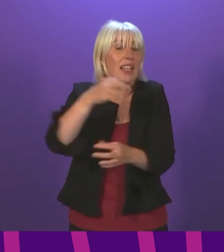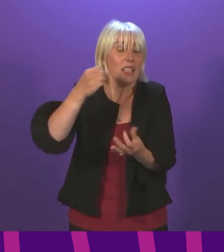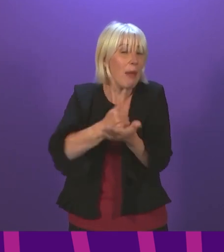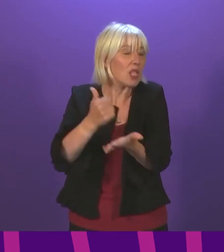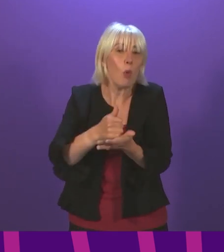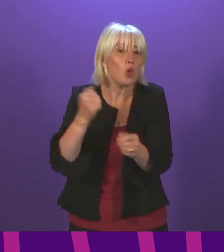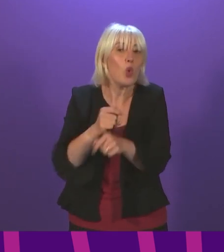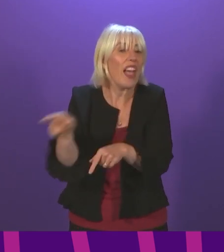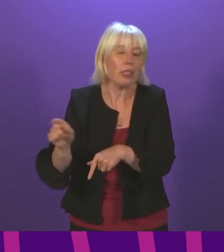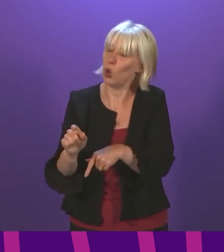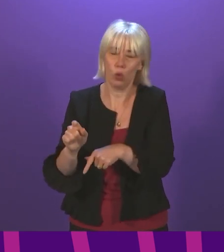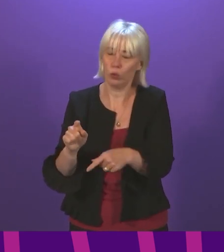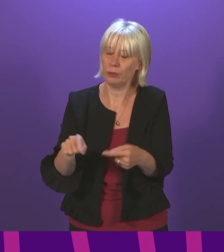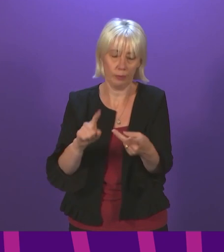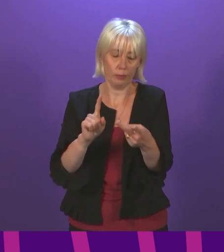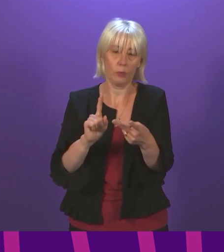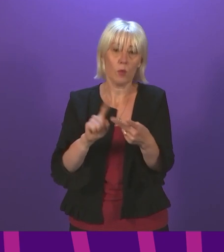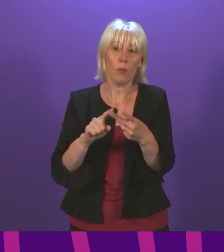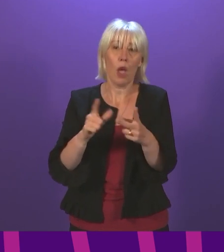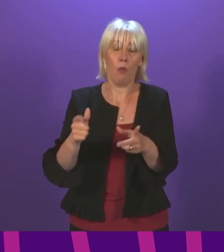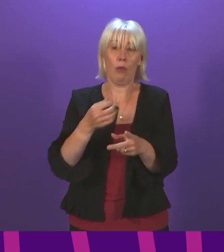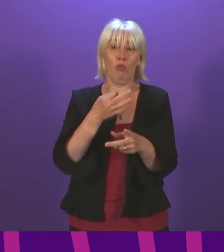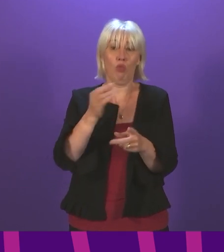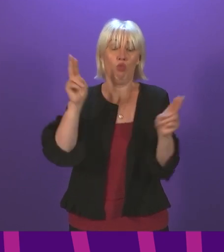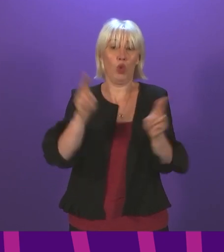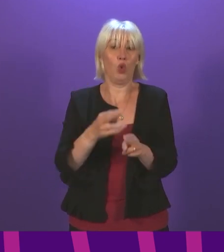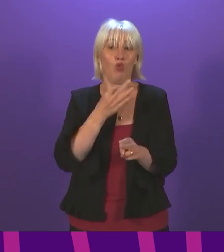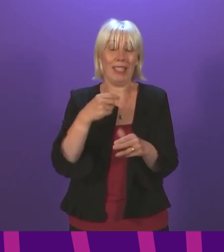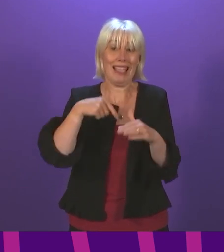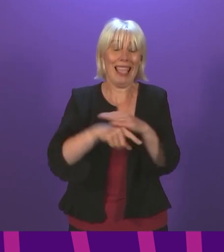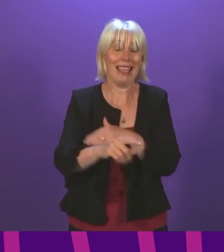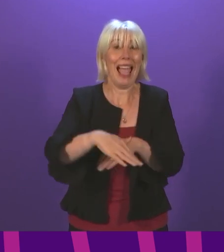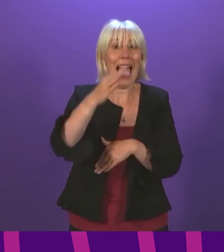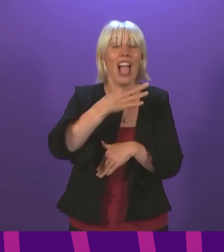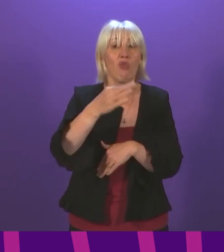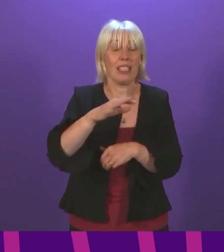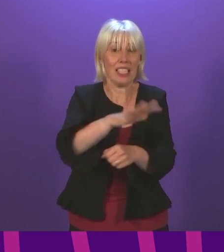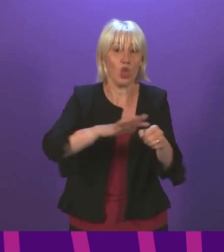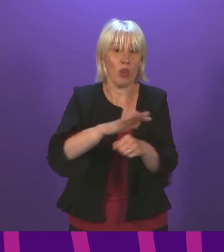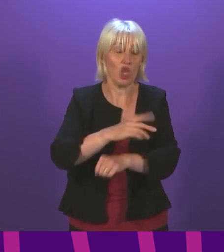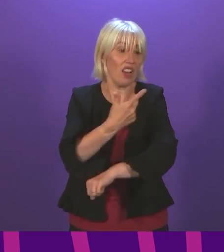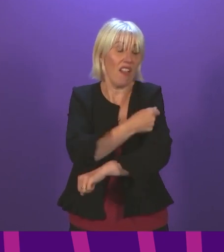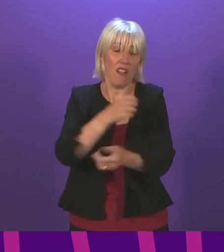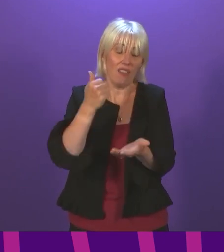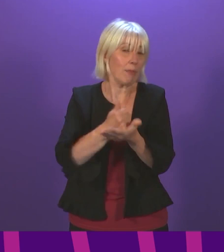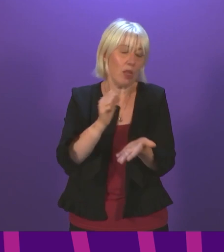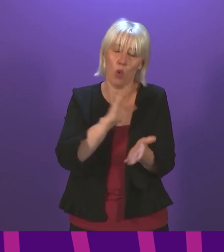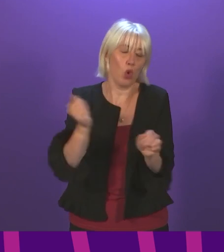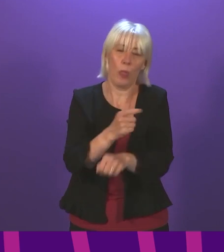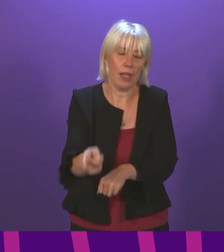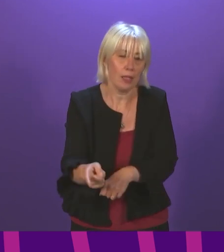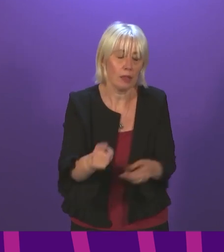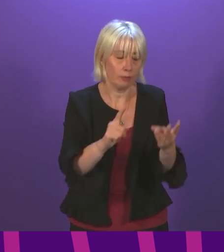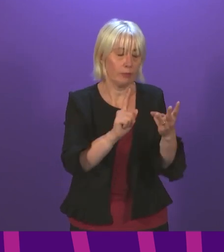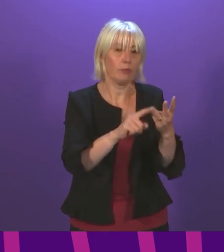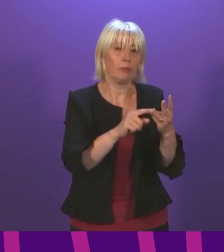Two, reduce the likelihood that they enter high-risk settings or situations. Vaccine passports won't do that. Three, attempt to decrease the